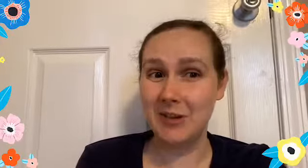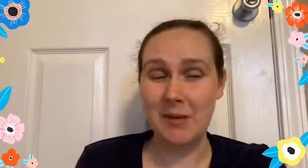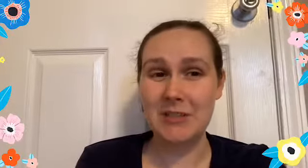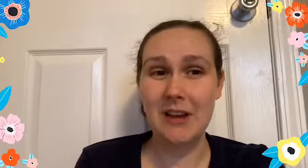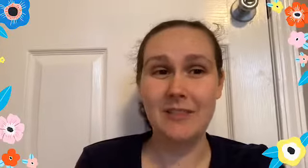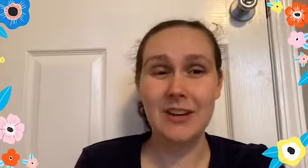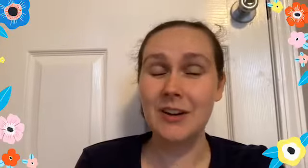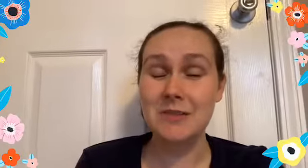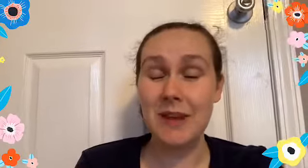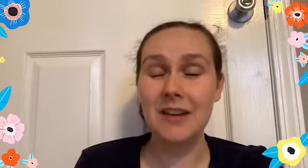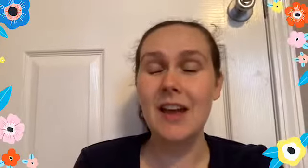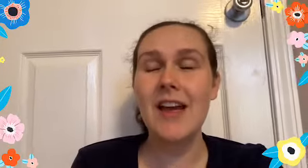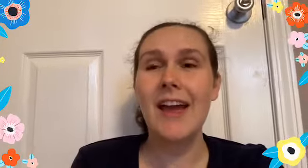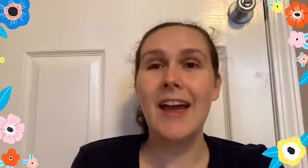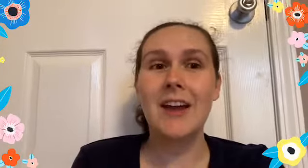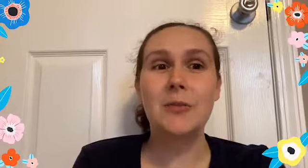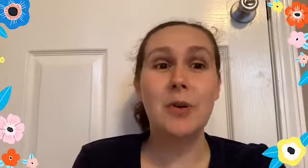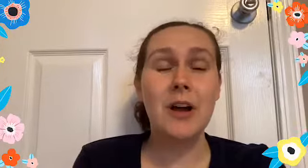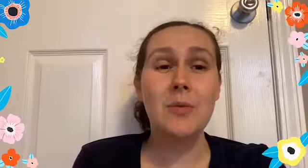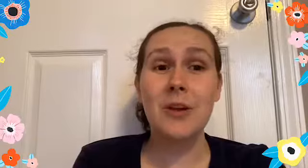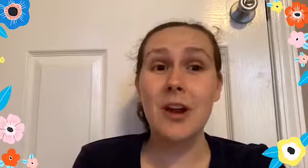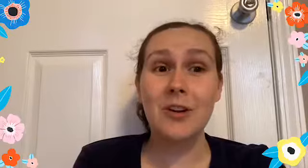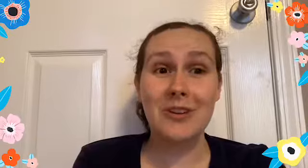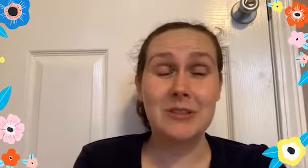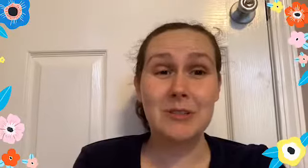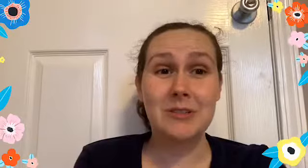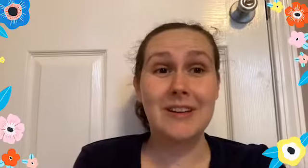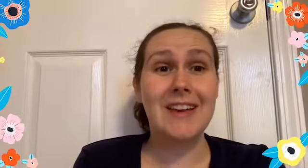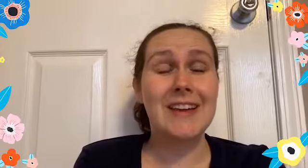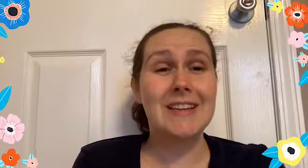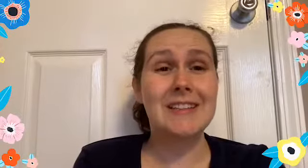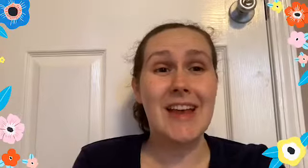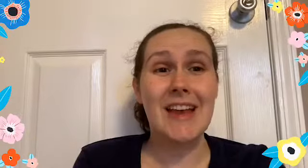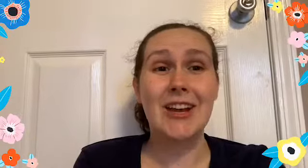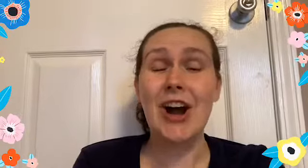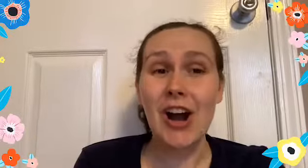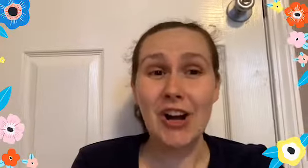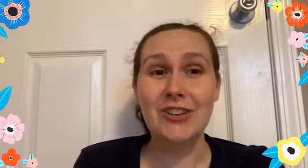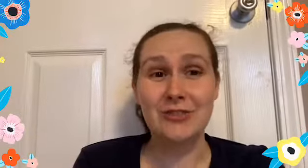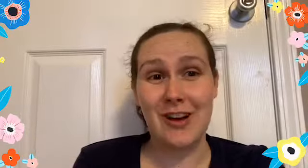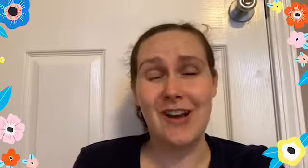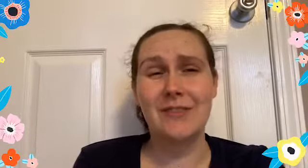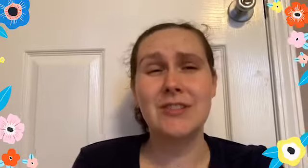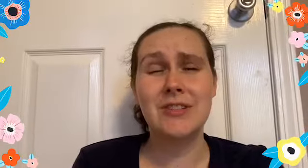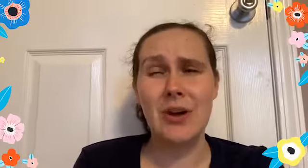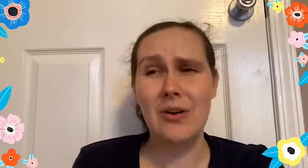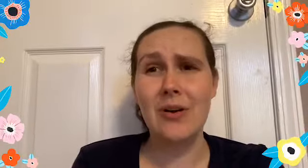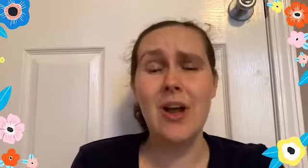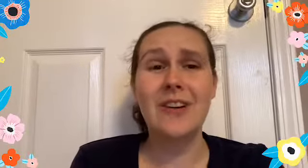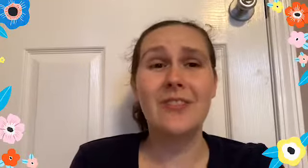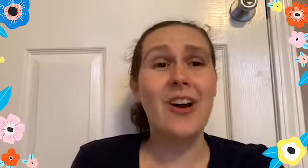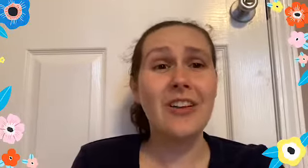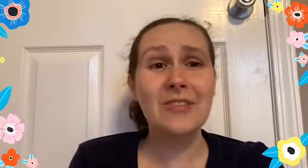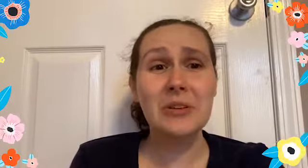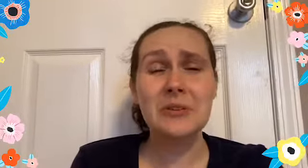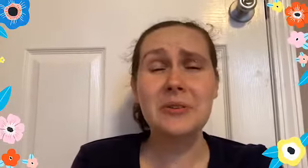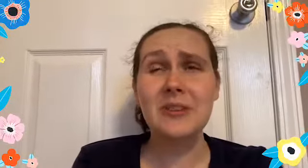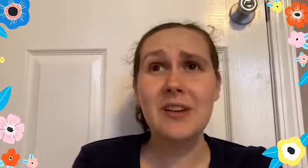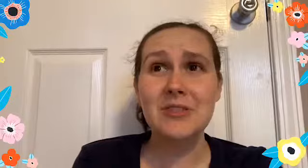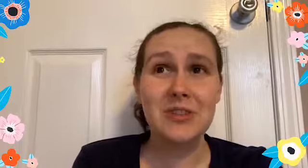Scraps of Encouragement. And what we are going to be doing is a card drive. So for all of you who love to